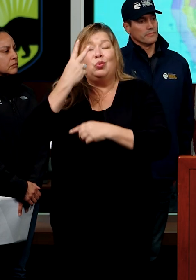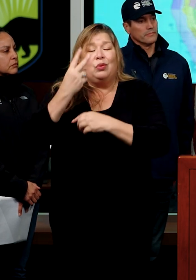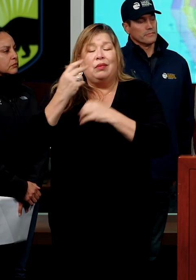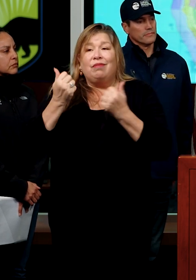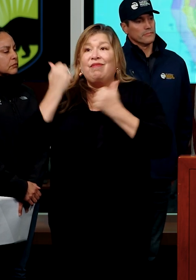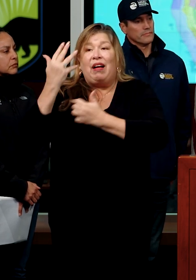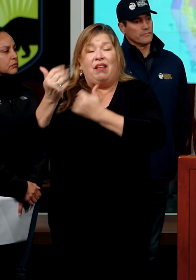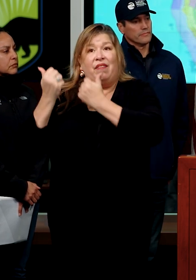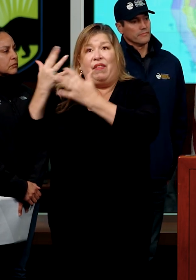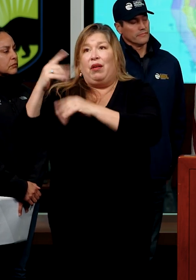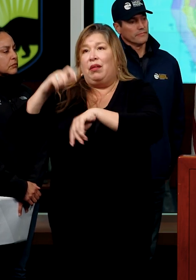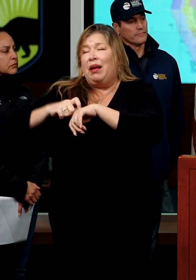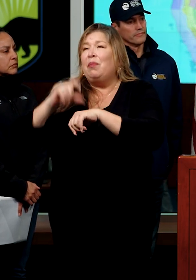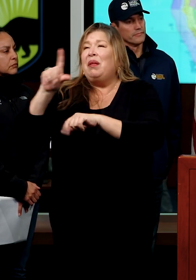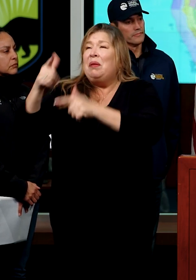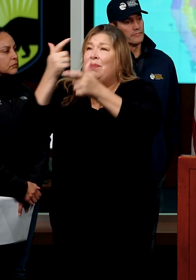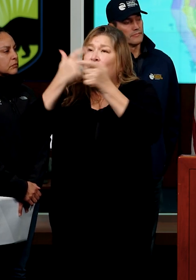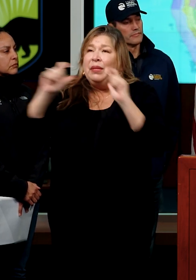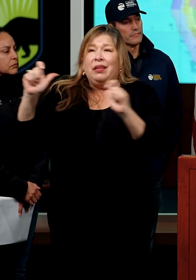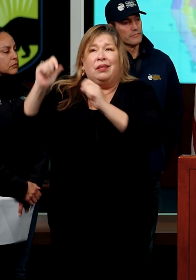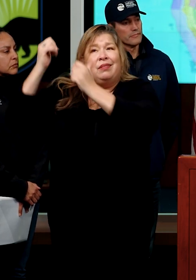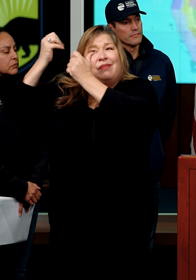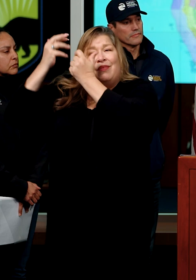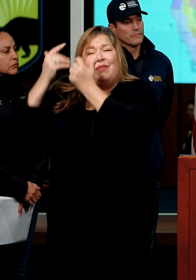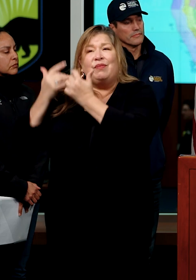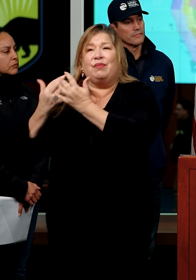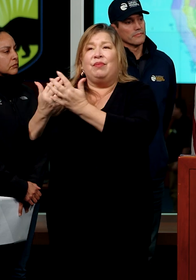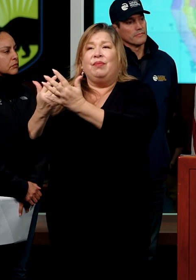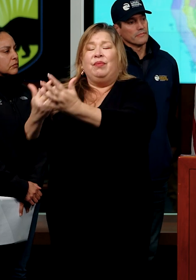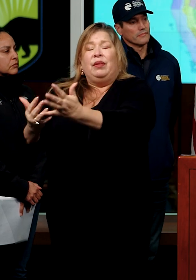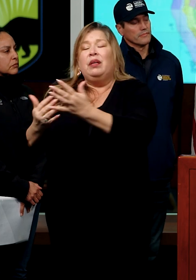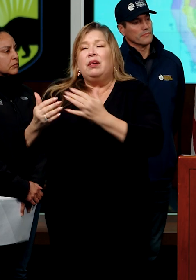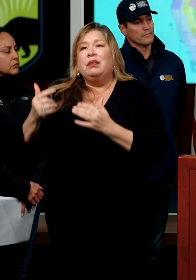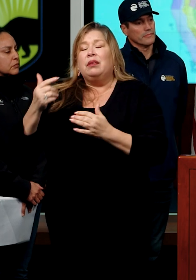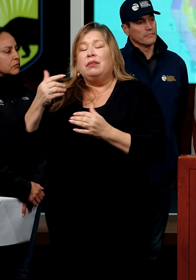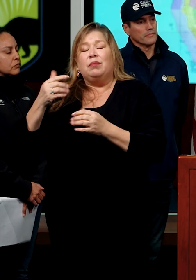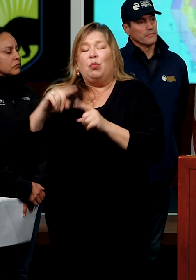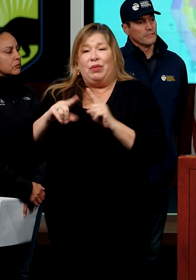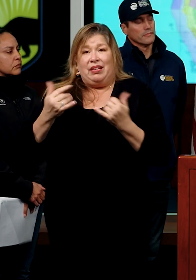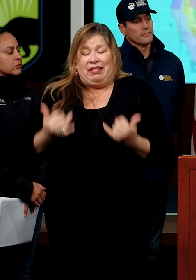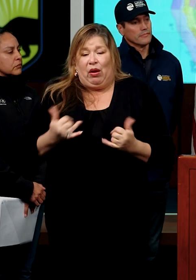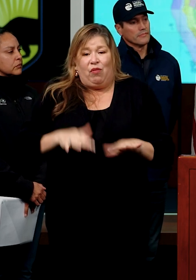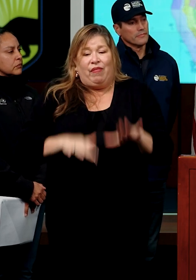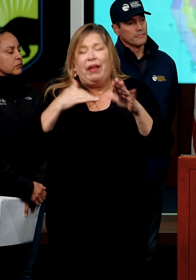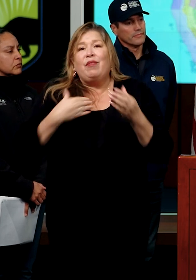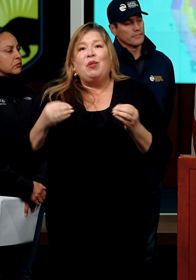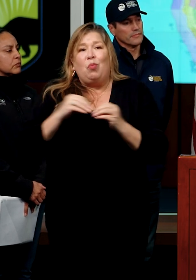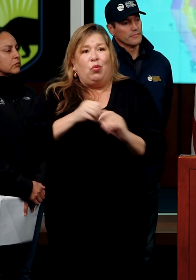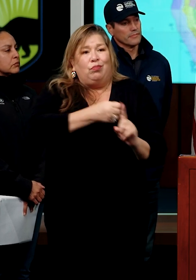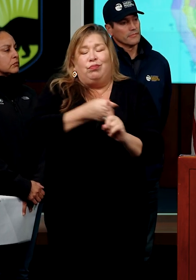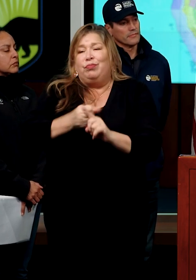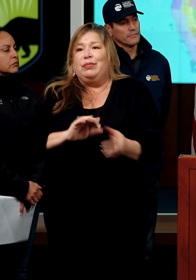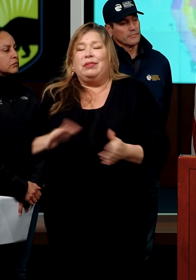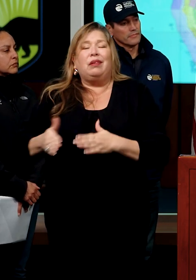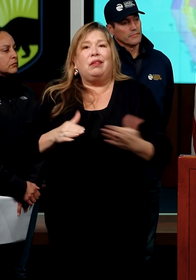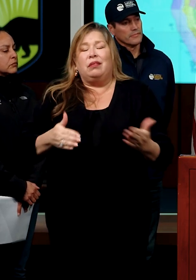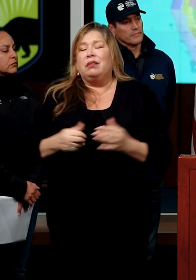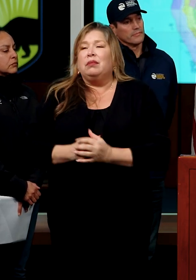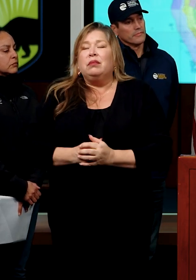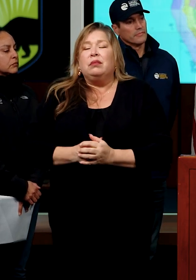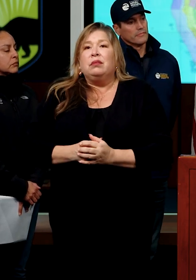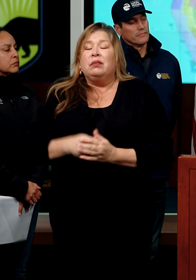of the highest fire acreage burned in California. It really is representative